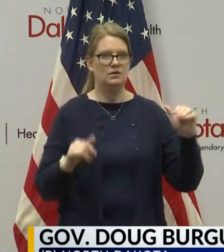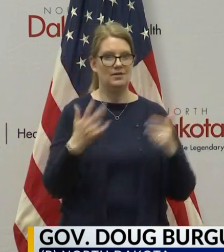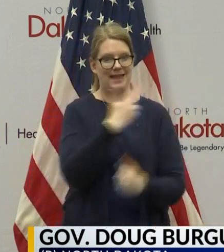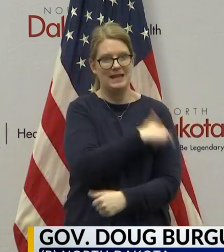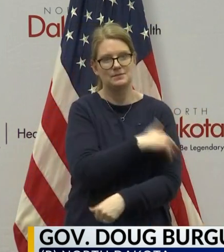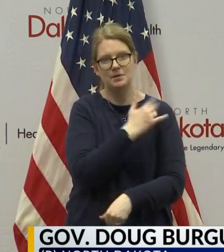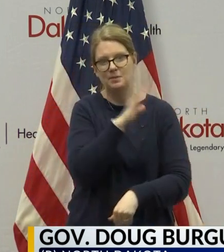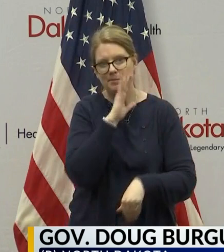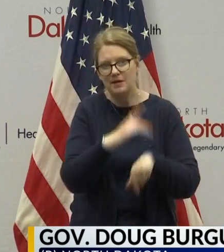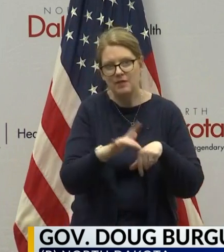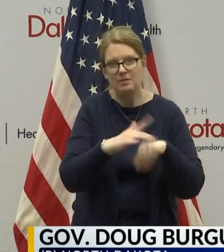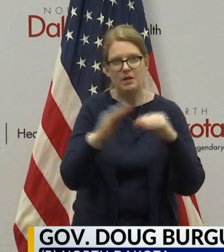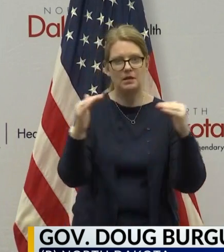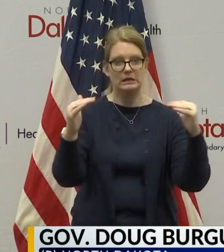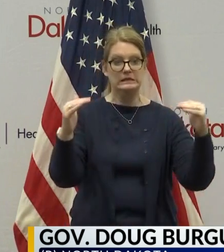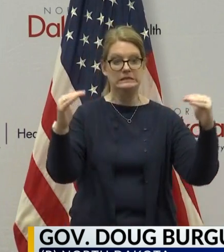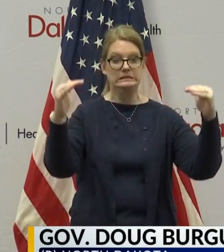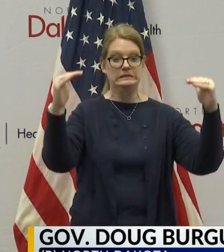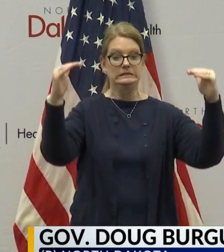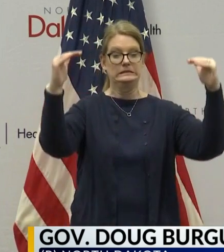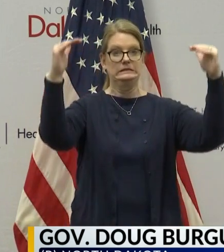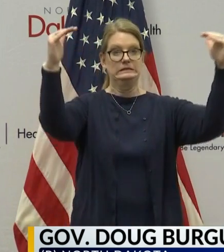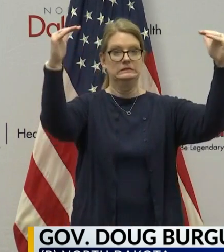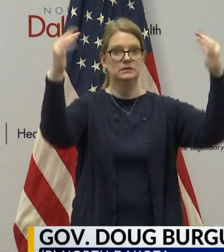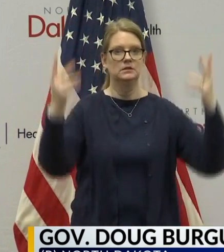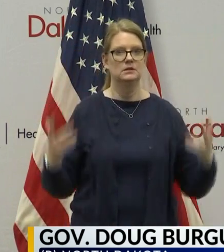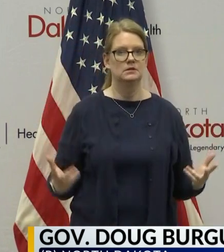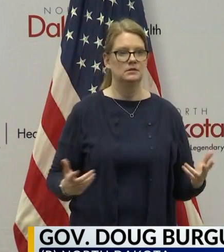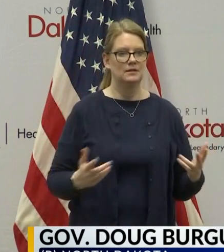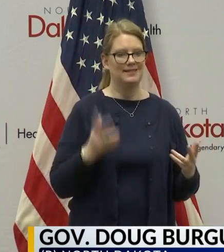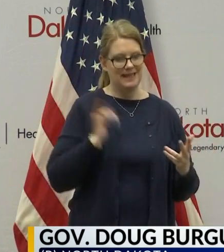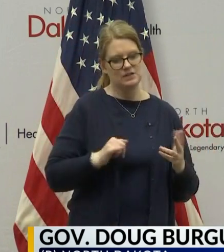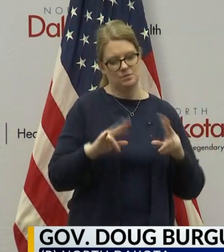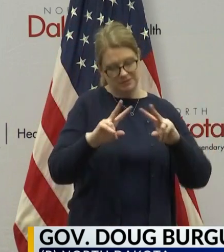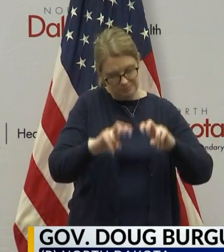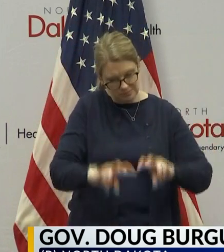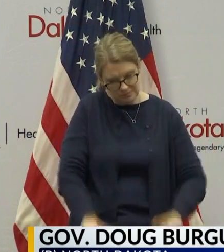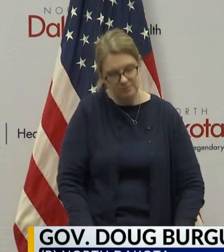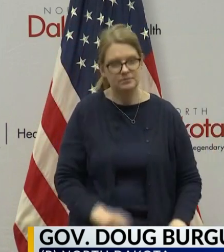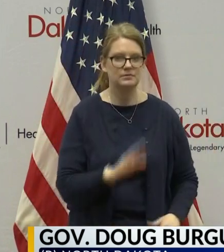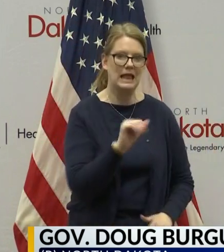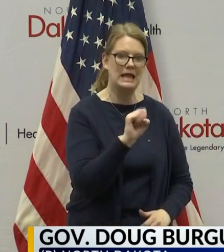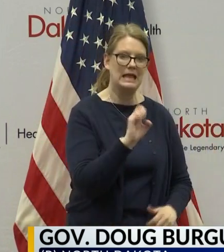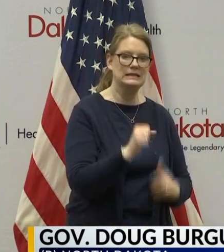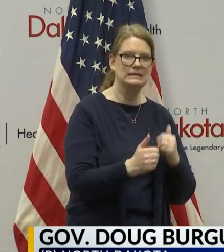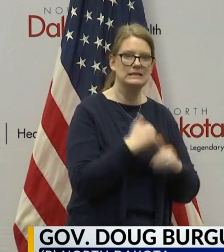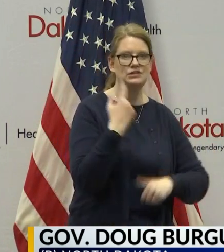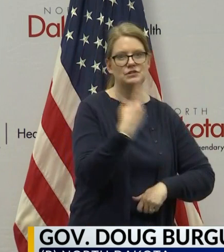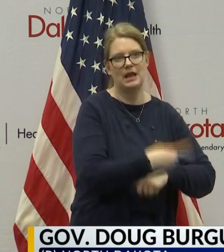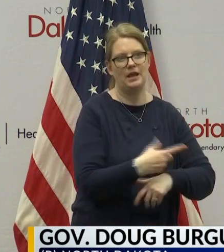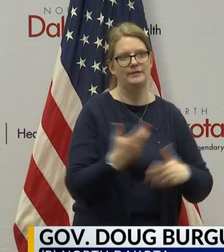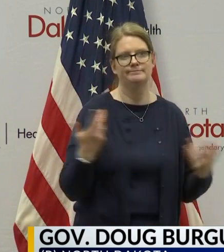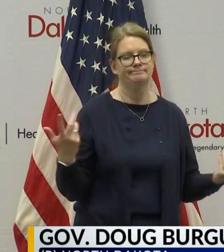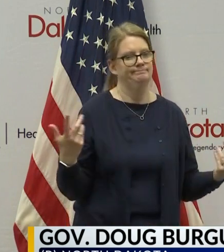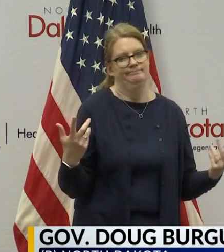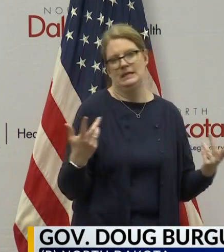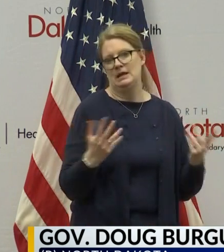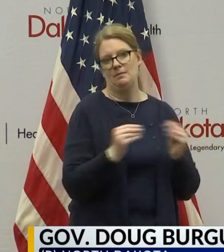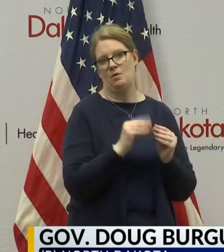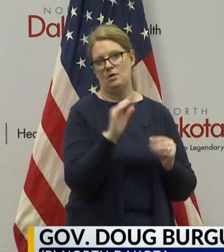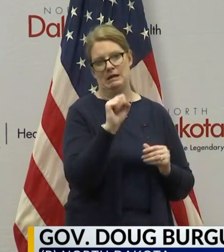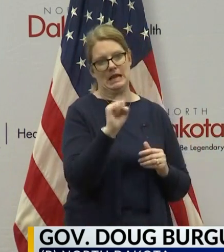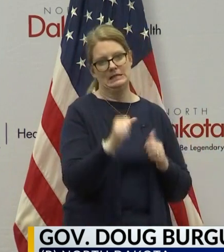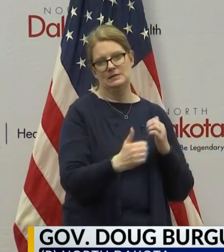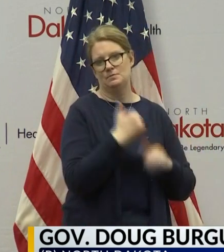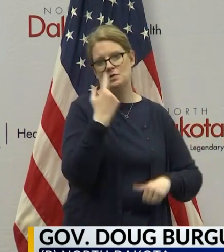And what's the positive, positive growth? Those, those are things that we're absolutely looking at cases per day. You know, we could have more cases per day than